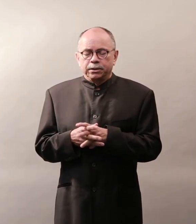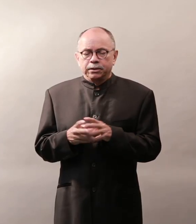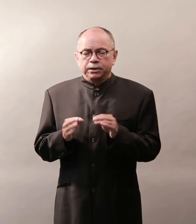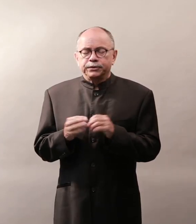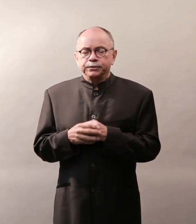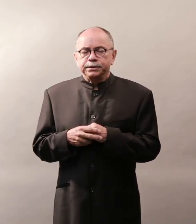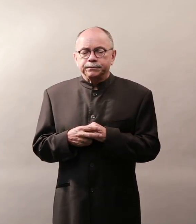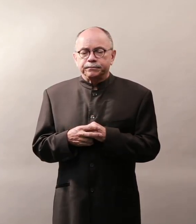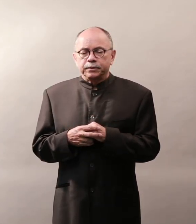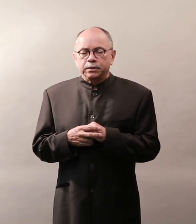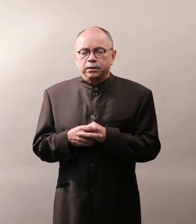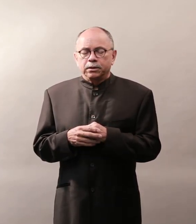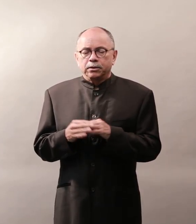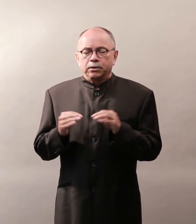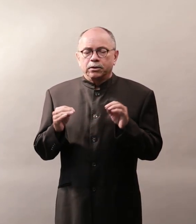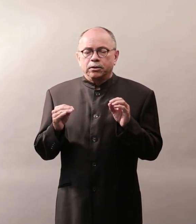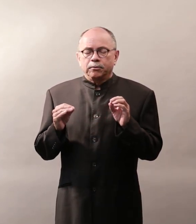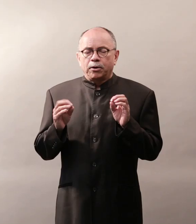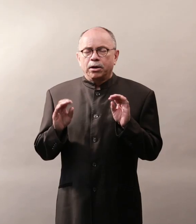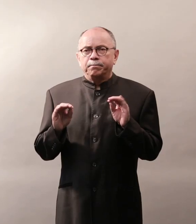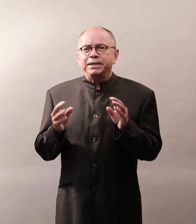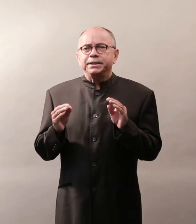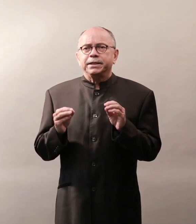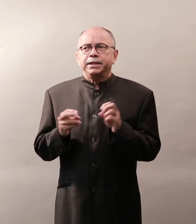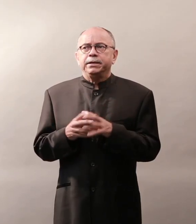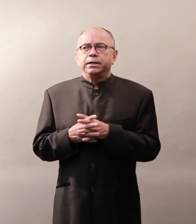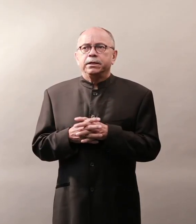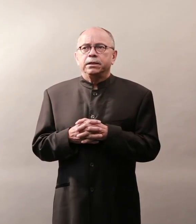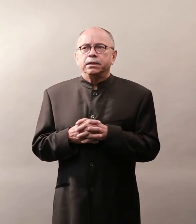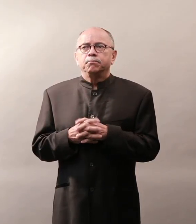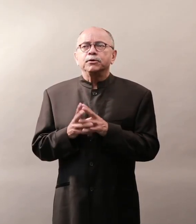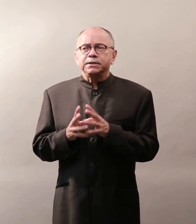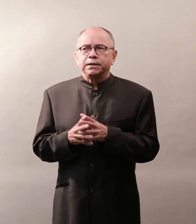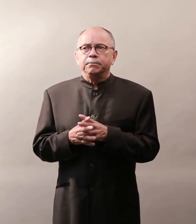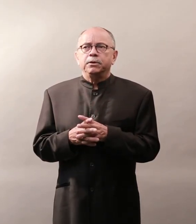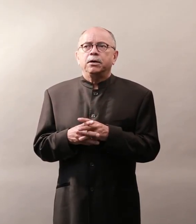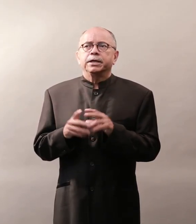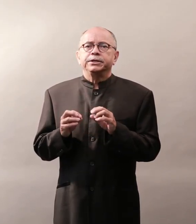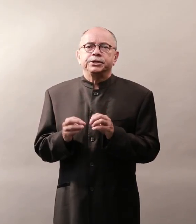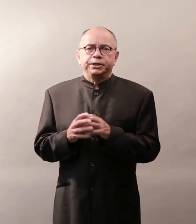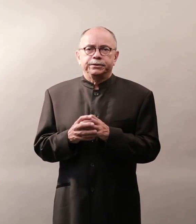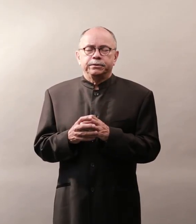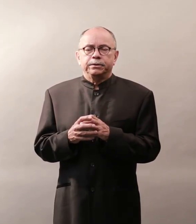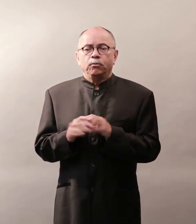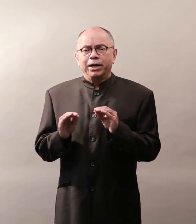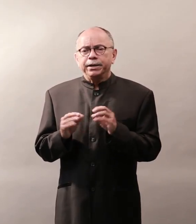the students are basically, most of them are engineers. Why?